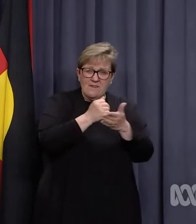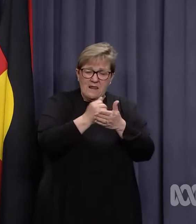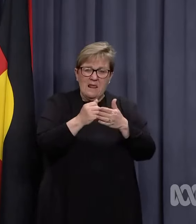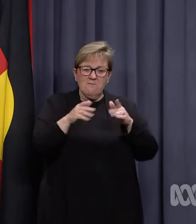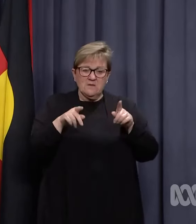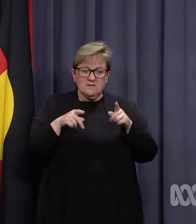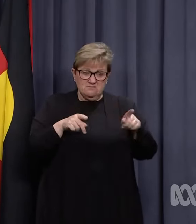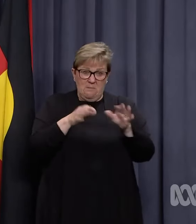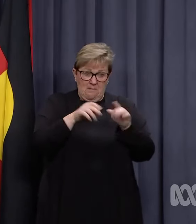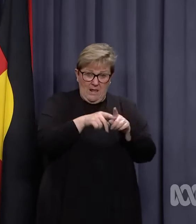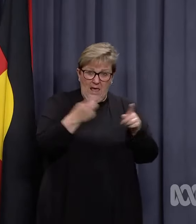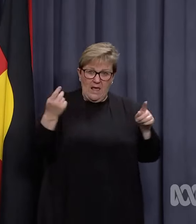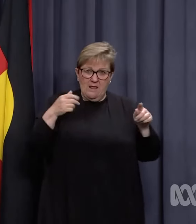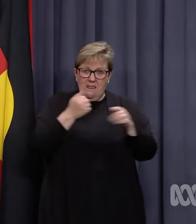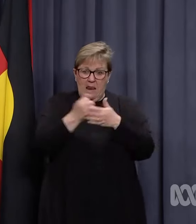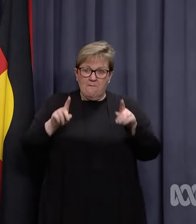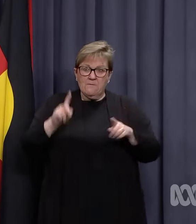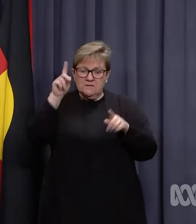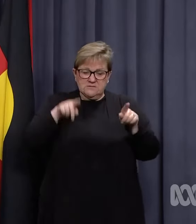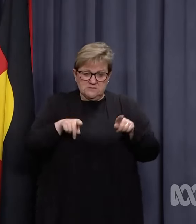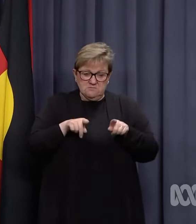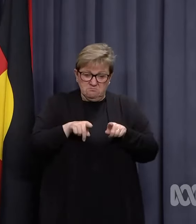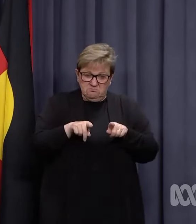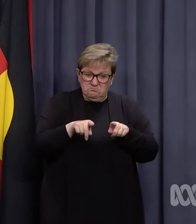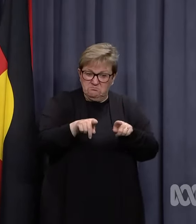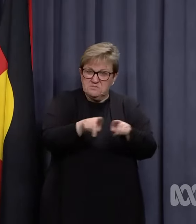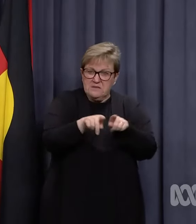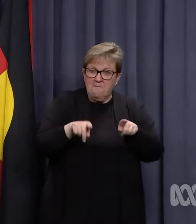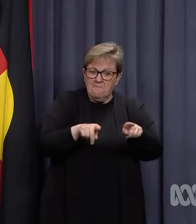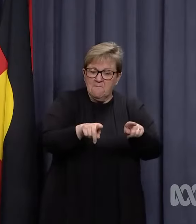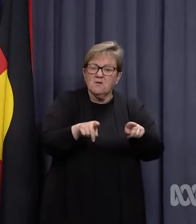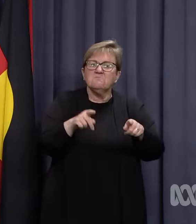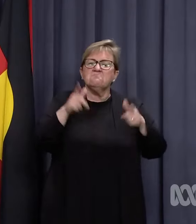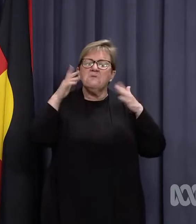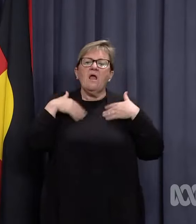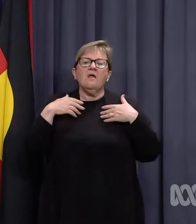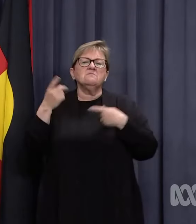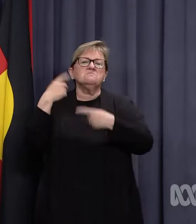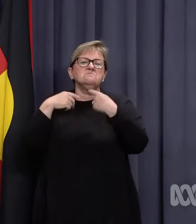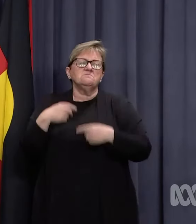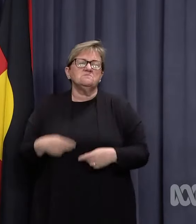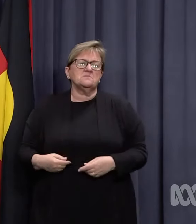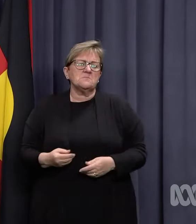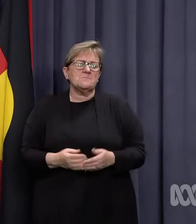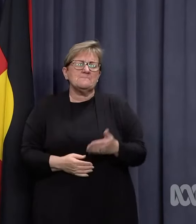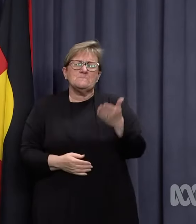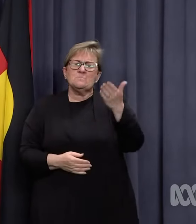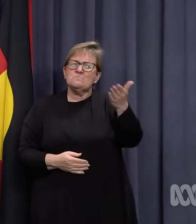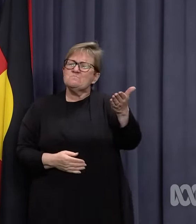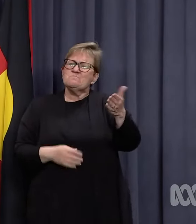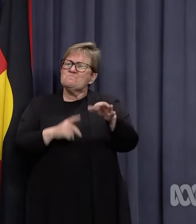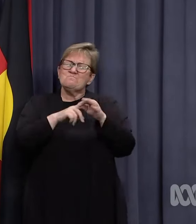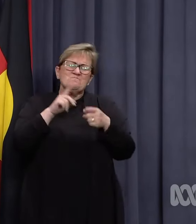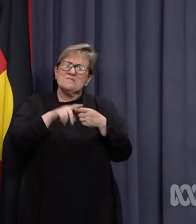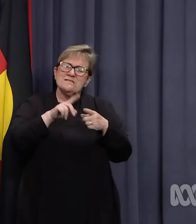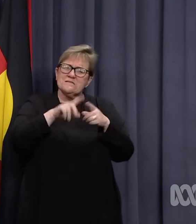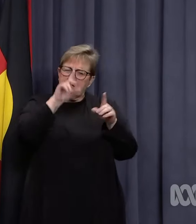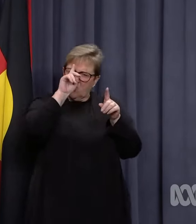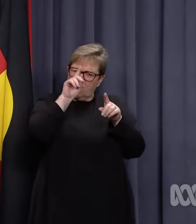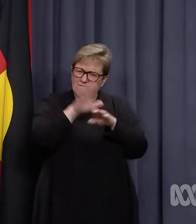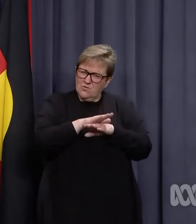almost exactly as the modelling predicted. And the Chief Health Officer has now formally provided that advice. confusion around